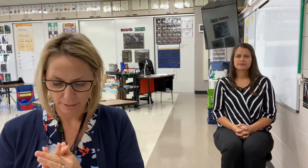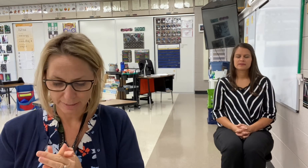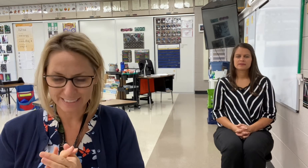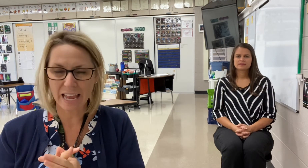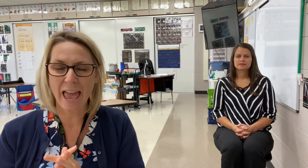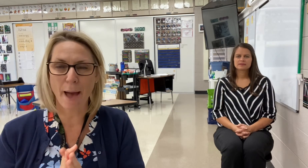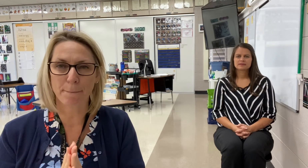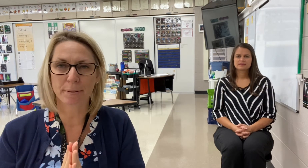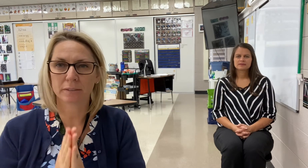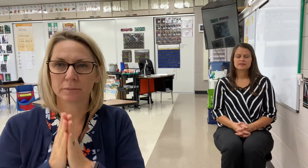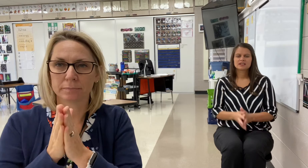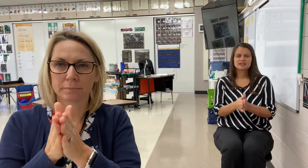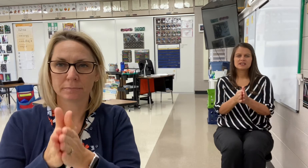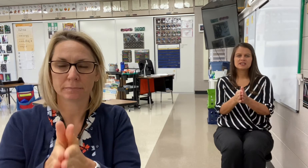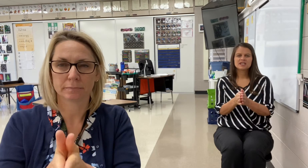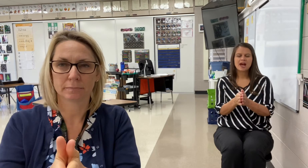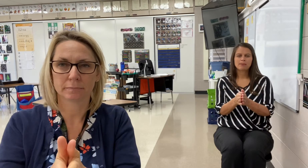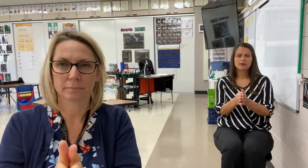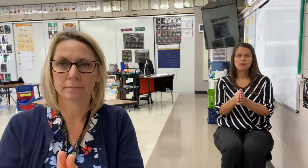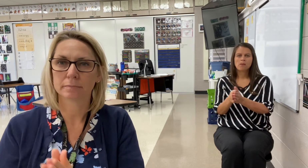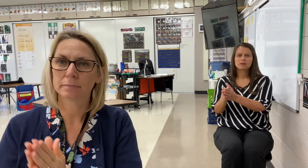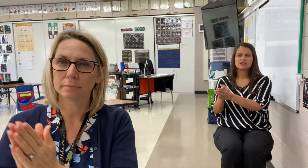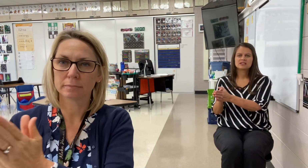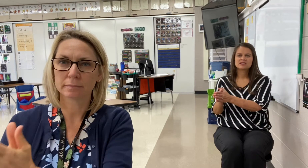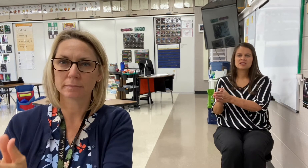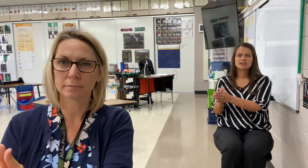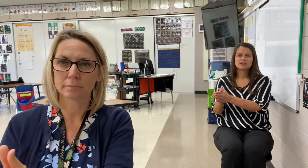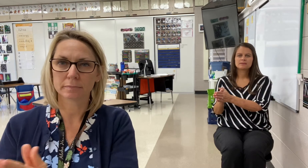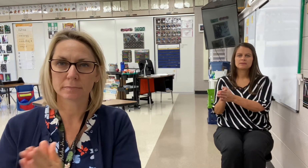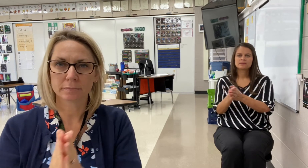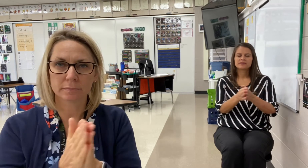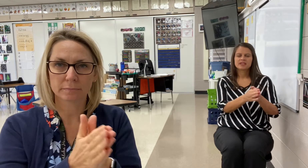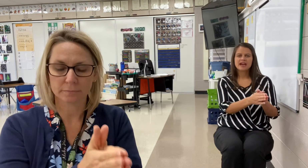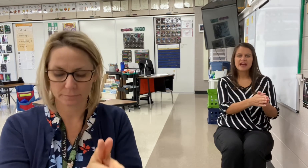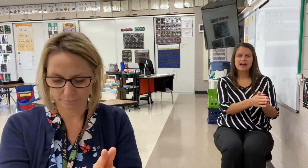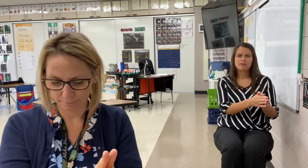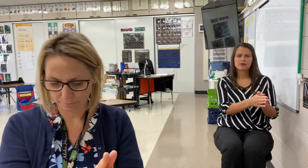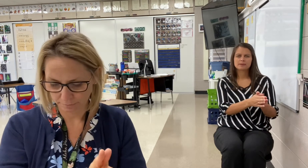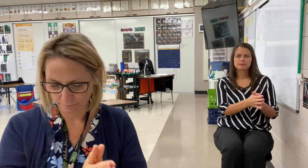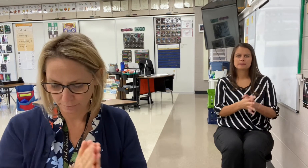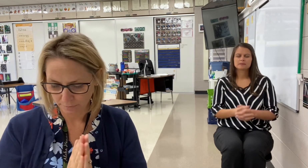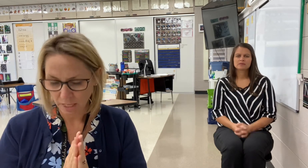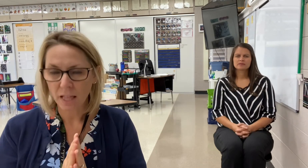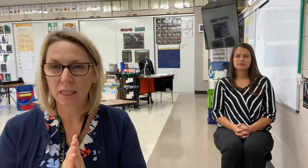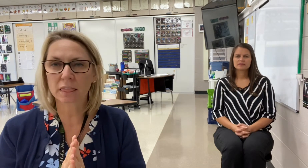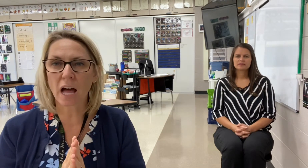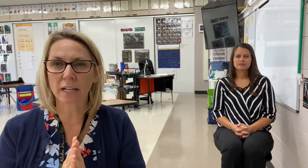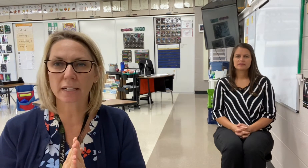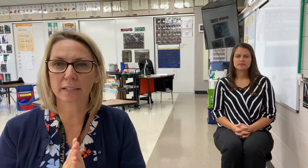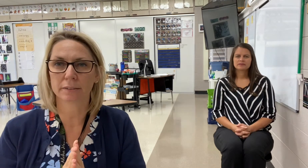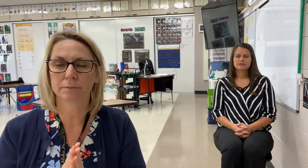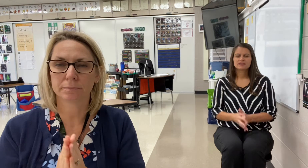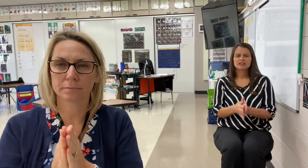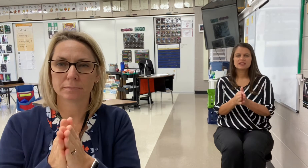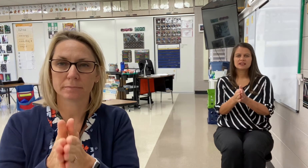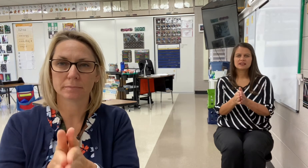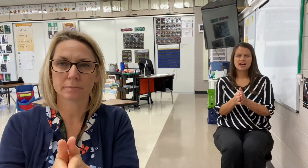Tap. Tap. T. App. Luck. Luck. Luck.